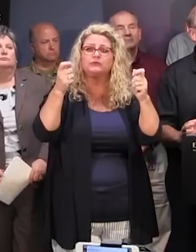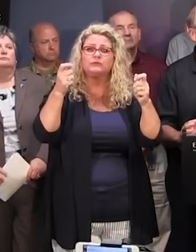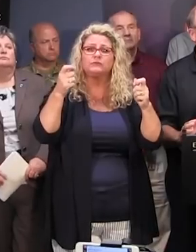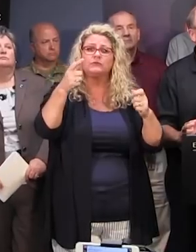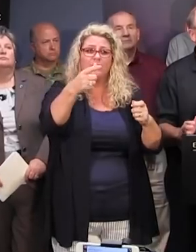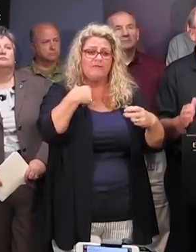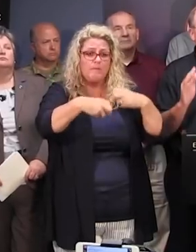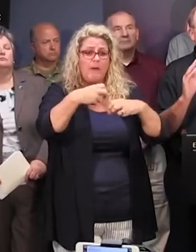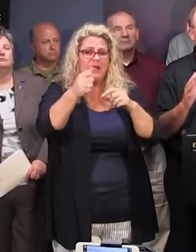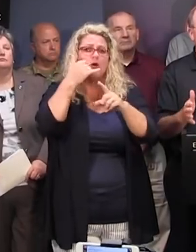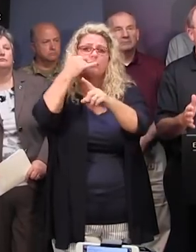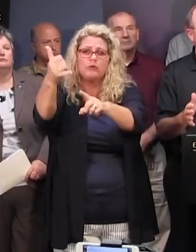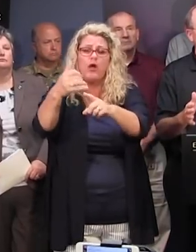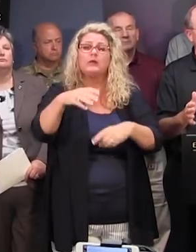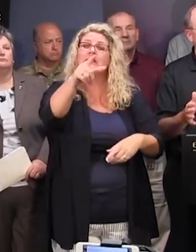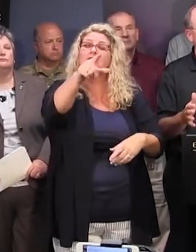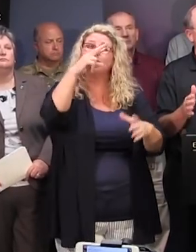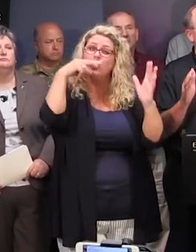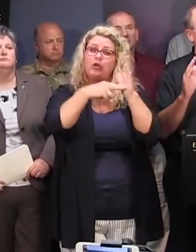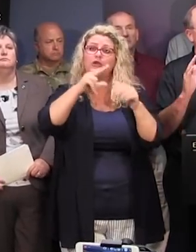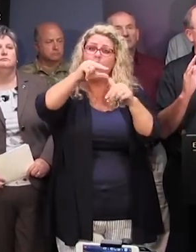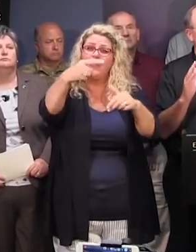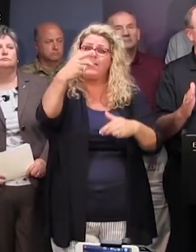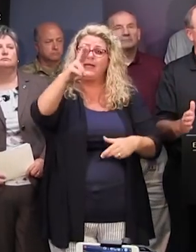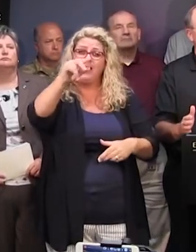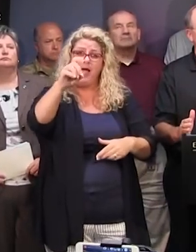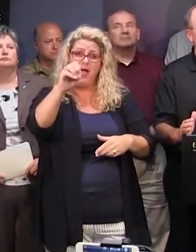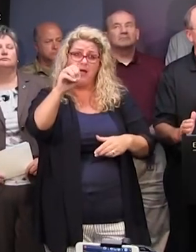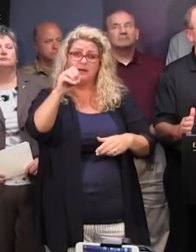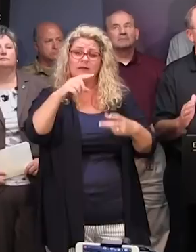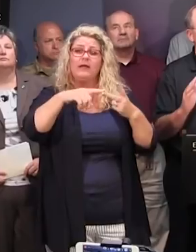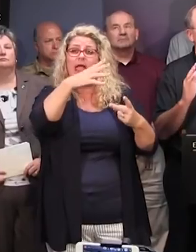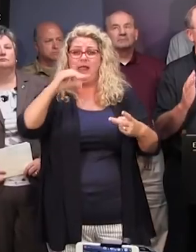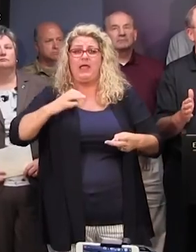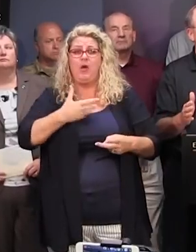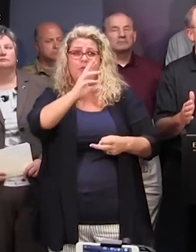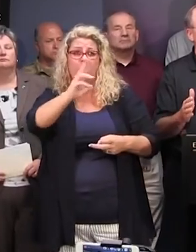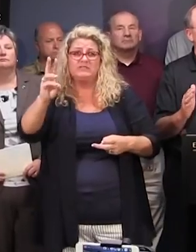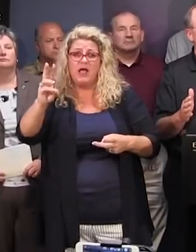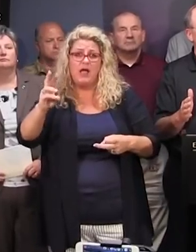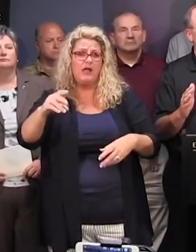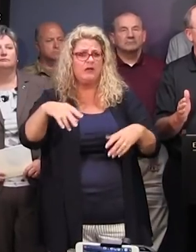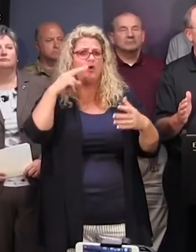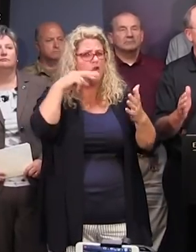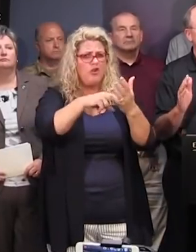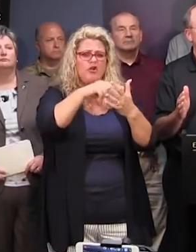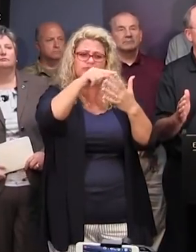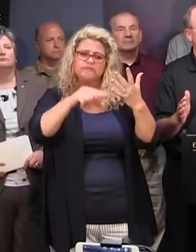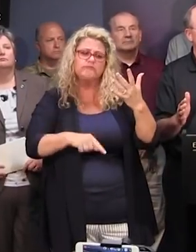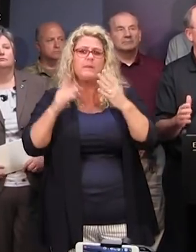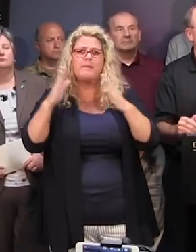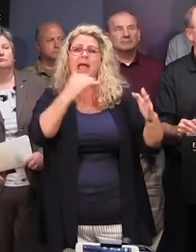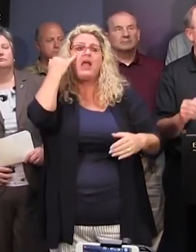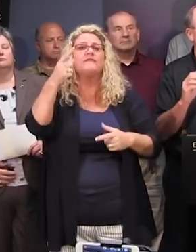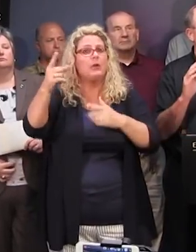you've got a problem. Take a look at the Hurricane Guide. Take a look at our website. There's, there's a number of things you can do to prepare yourself if